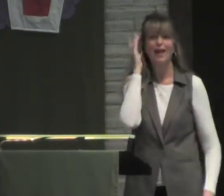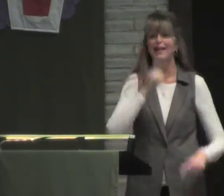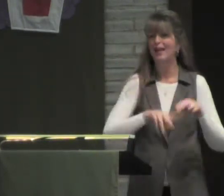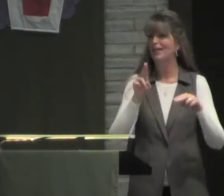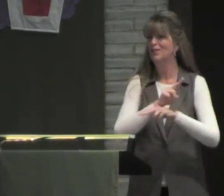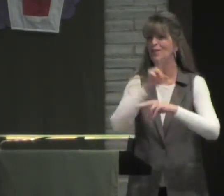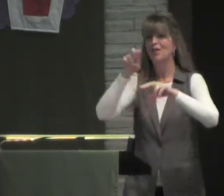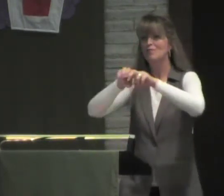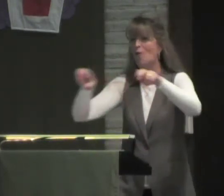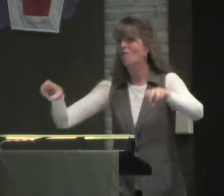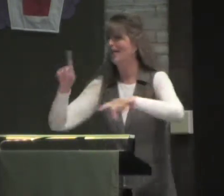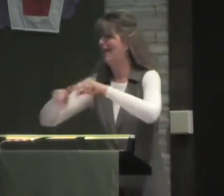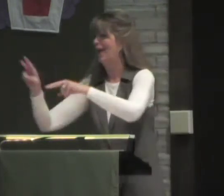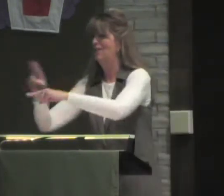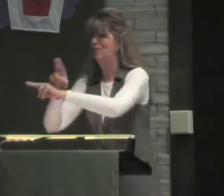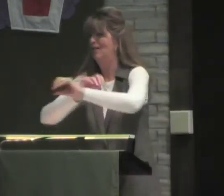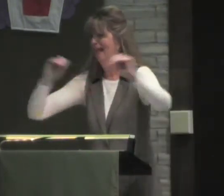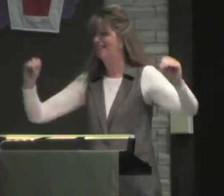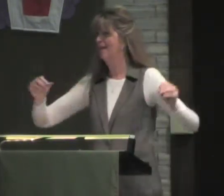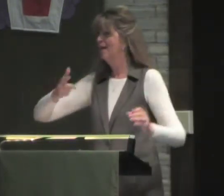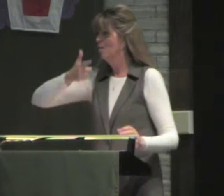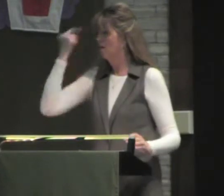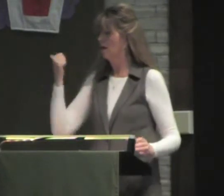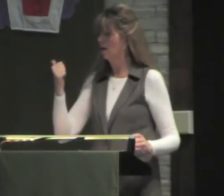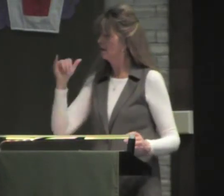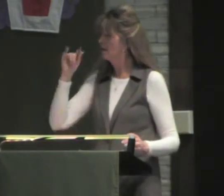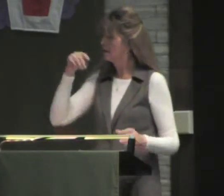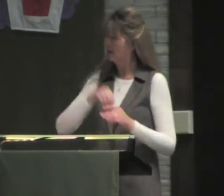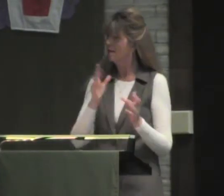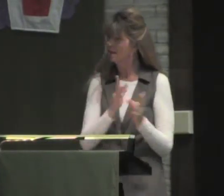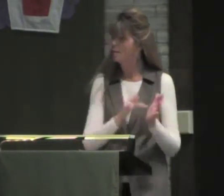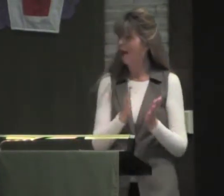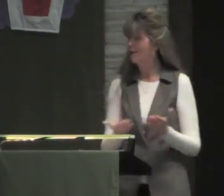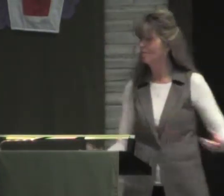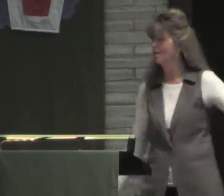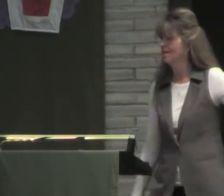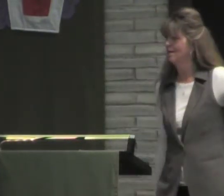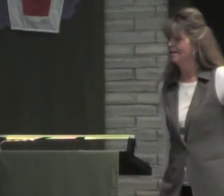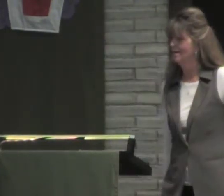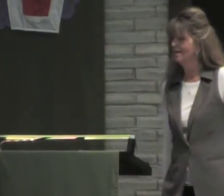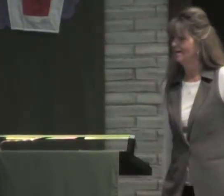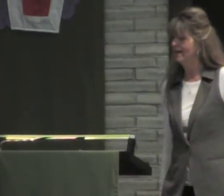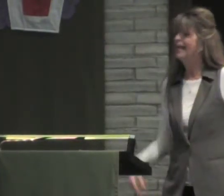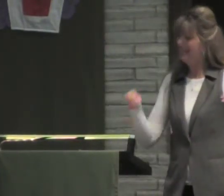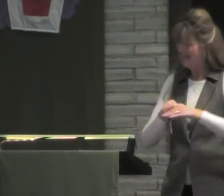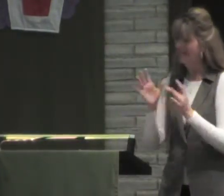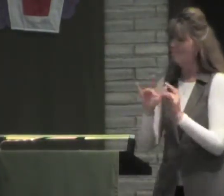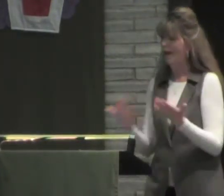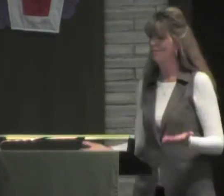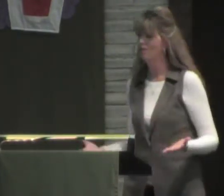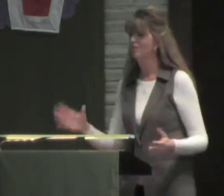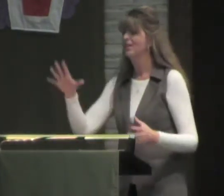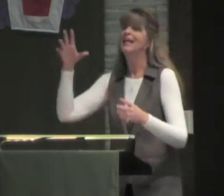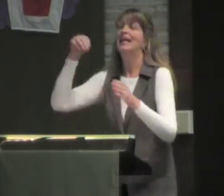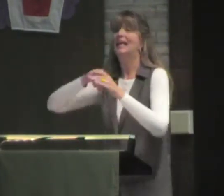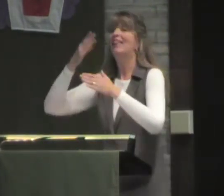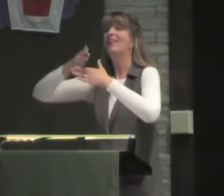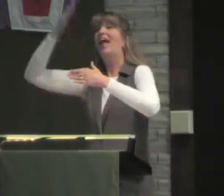chair for five days. He wasn't able to sleep in the bed or on the sofa or in any of the comfortable chairs because that was in the Bible.